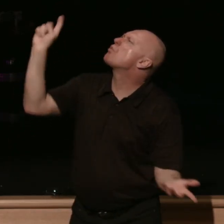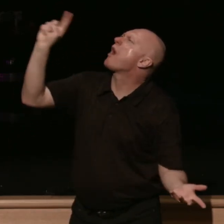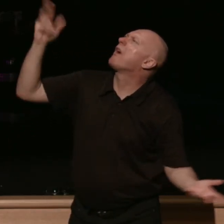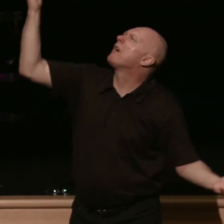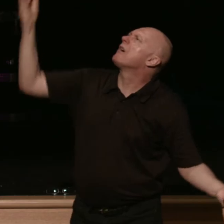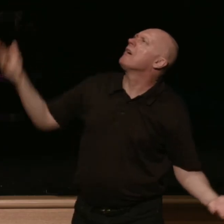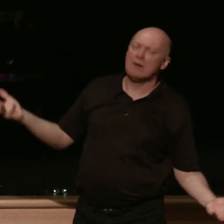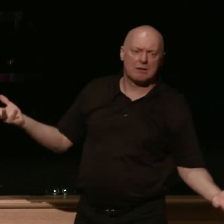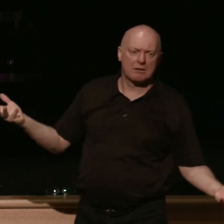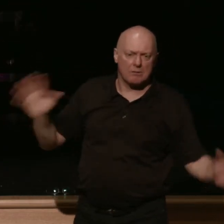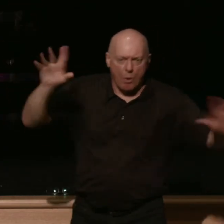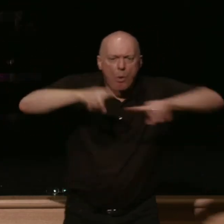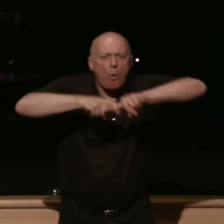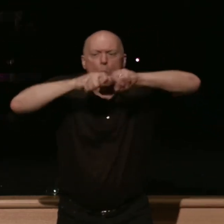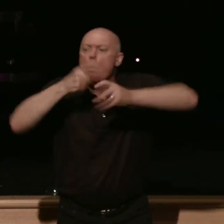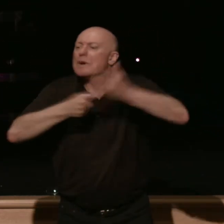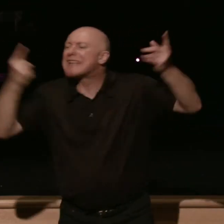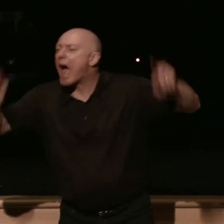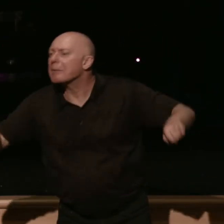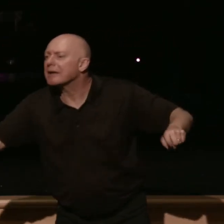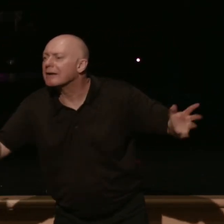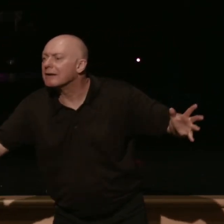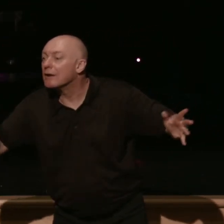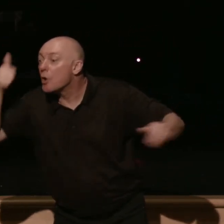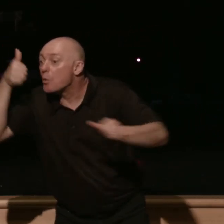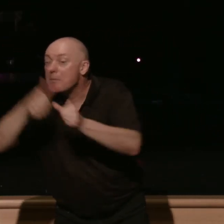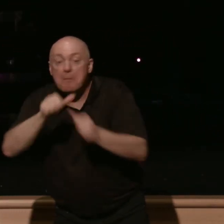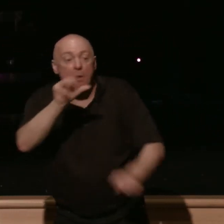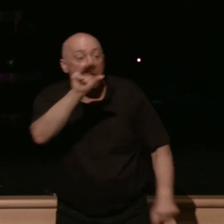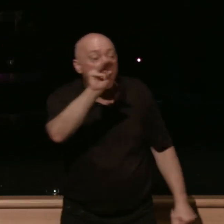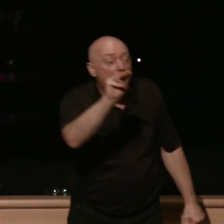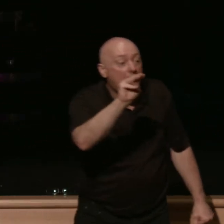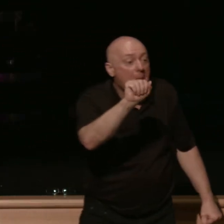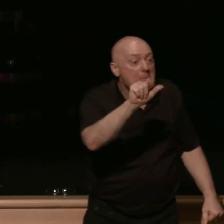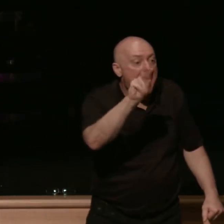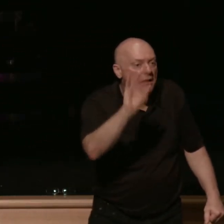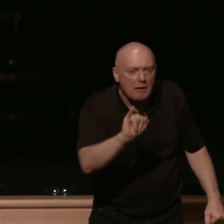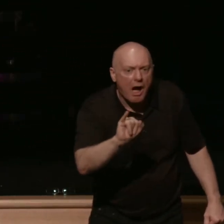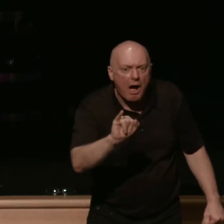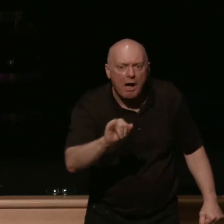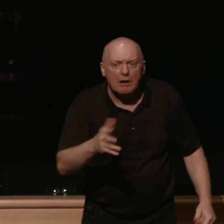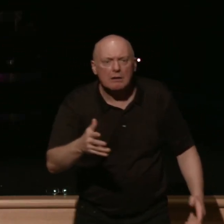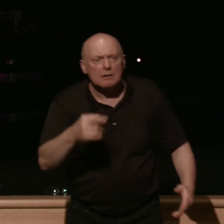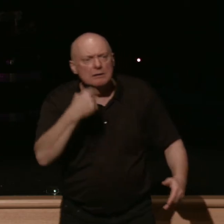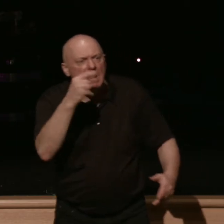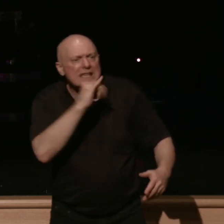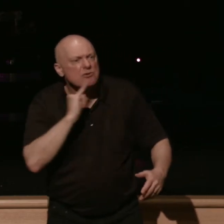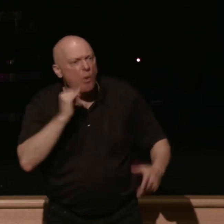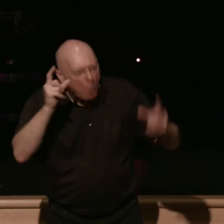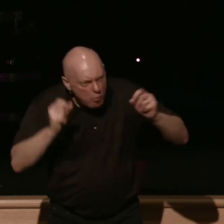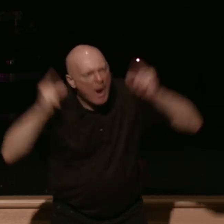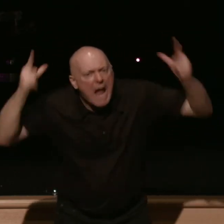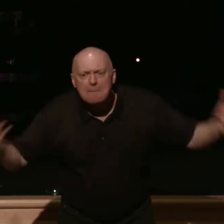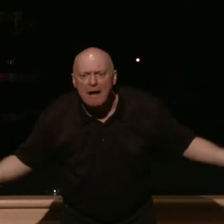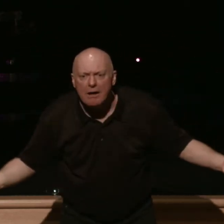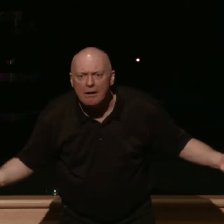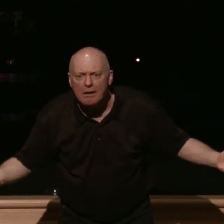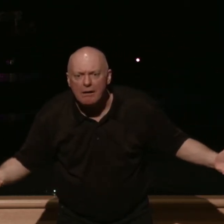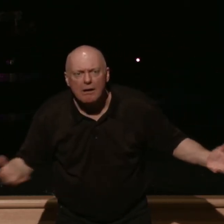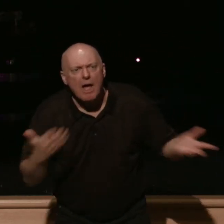Let's pause there. What's happening here? Remember, Malachi is a wake-up call to the Israelites. Return to me,